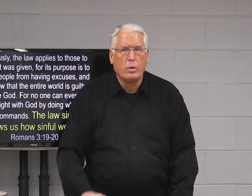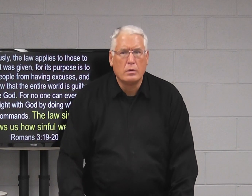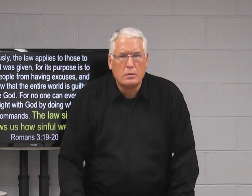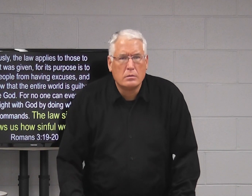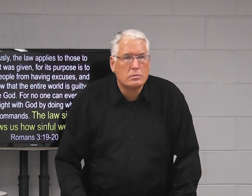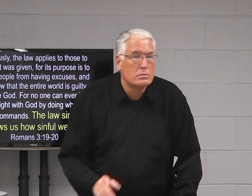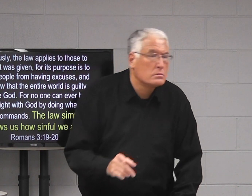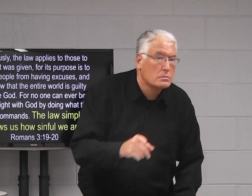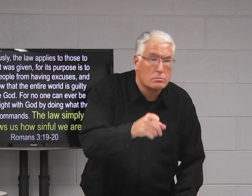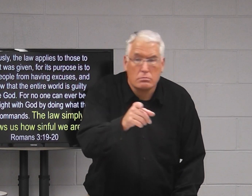righteous?